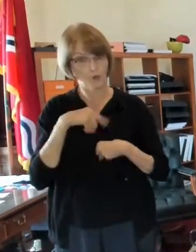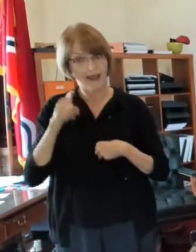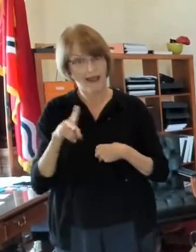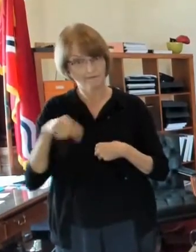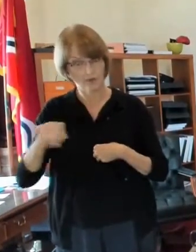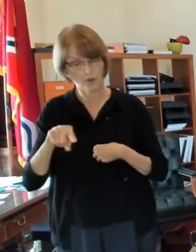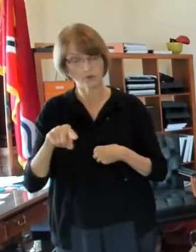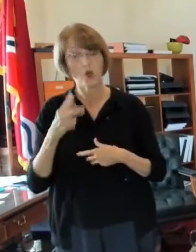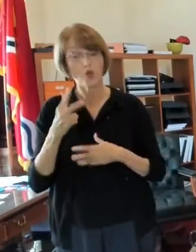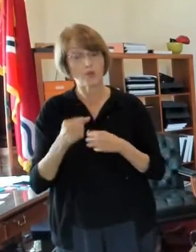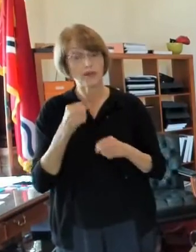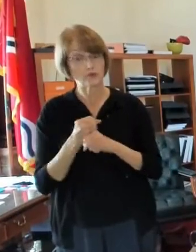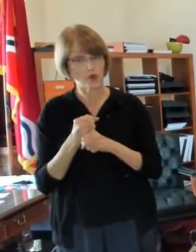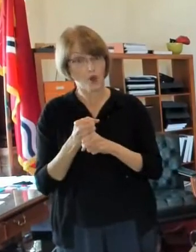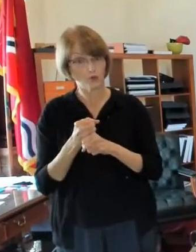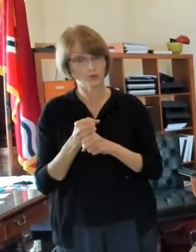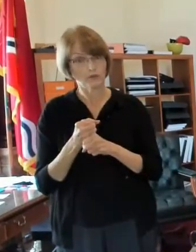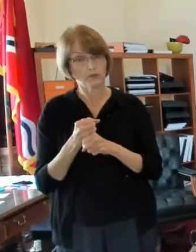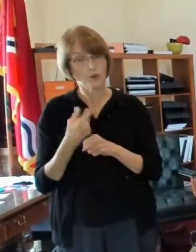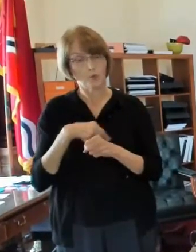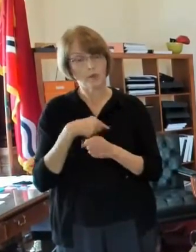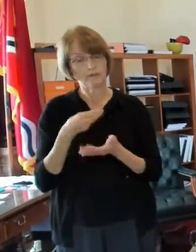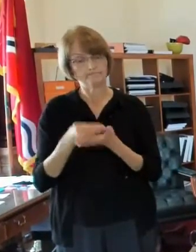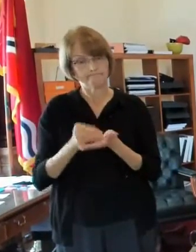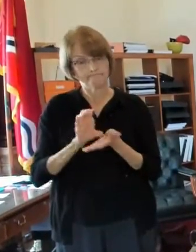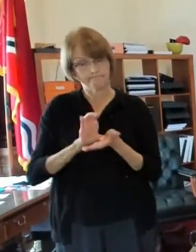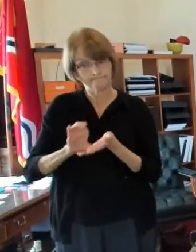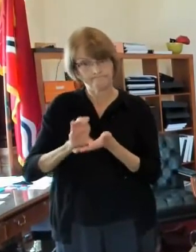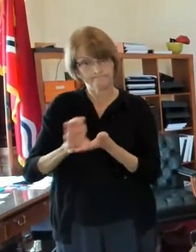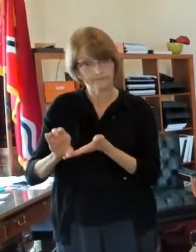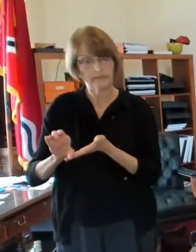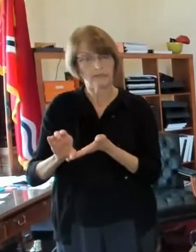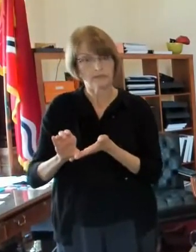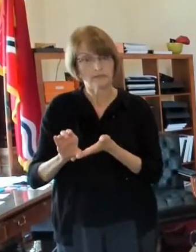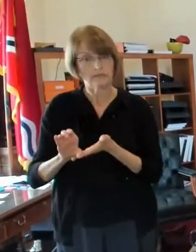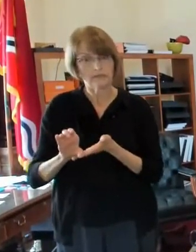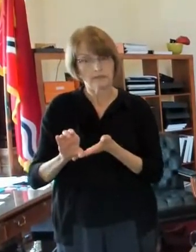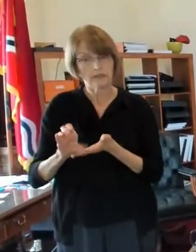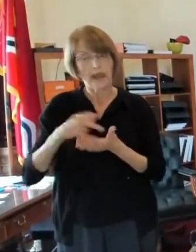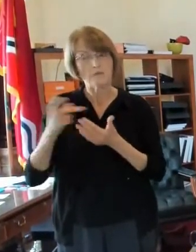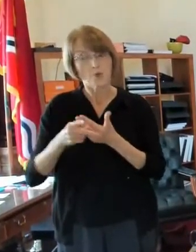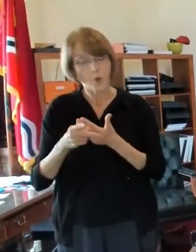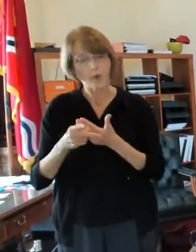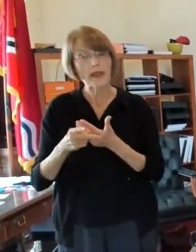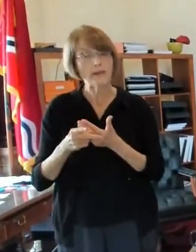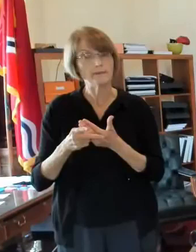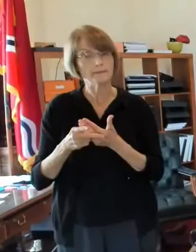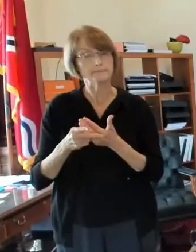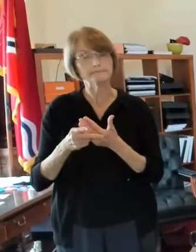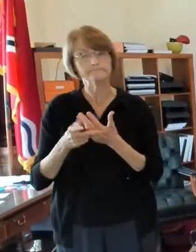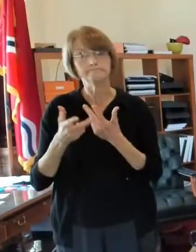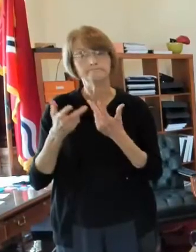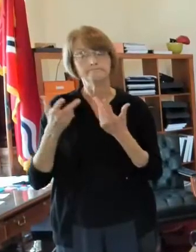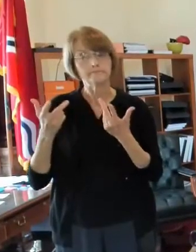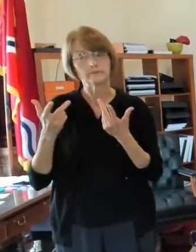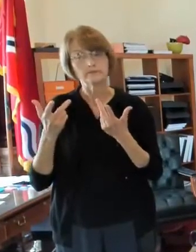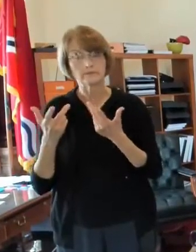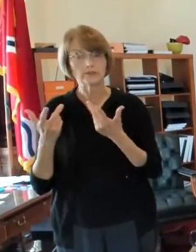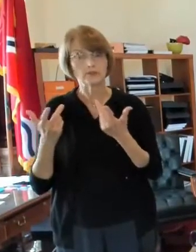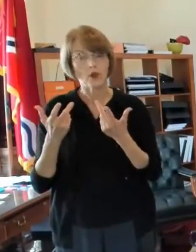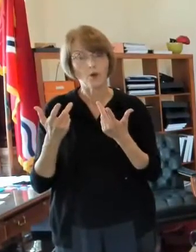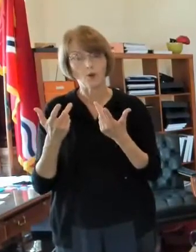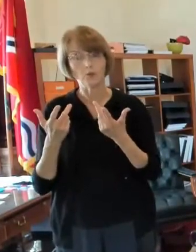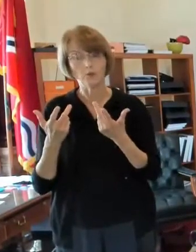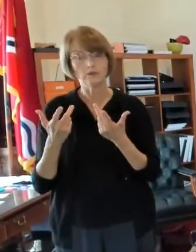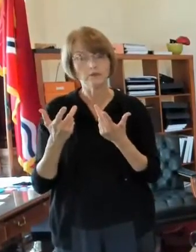funding um a demolition program to talk about the to